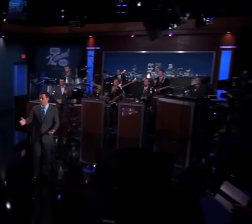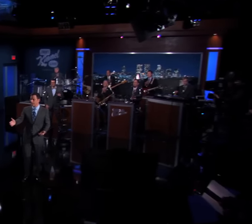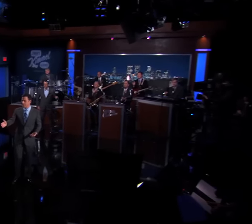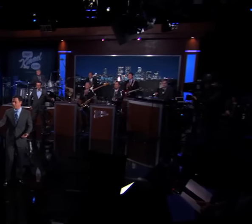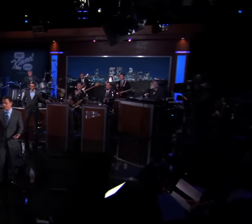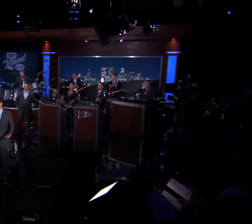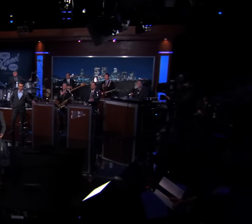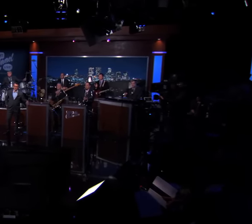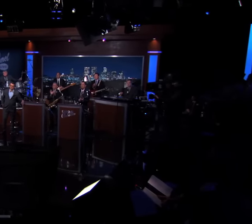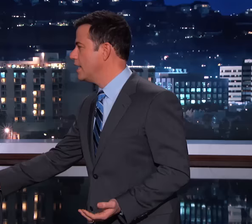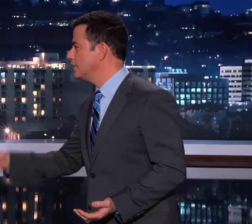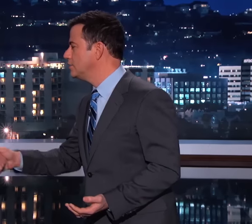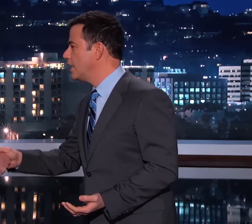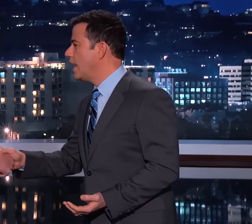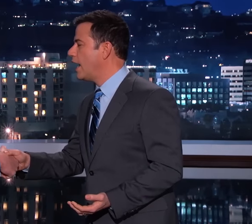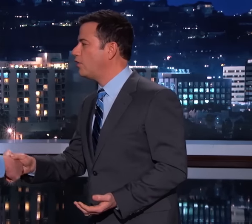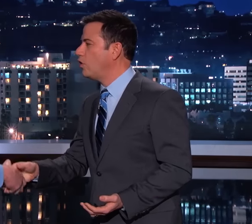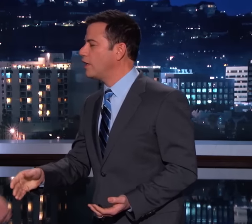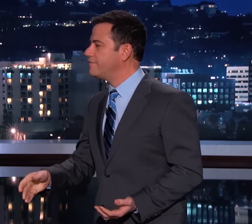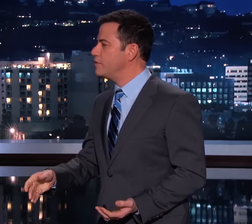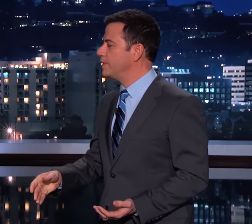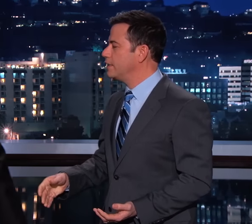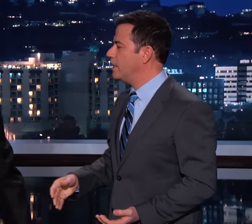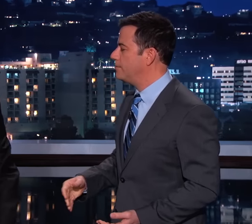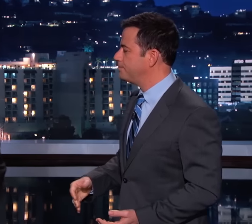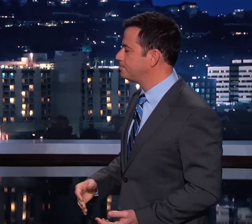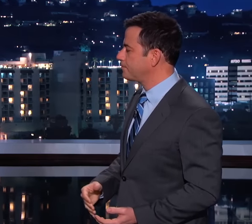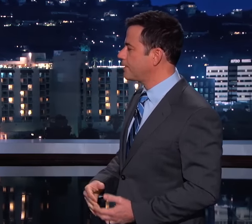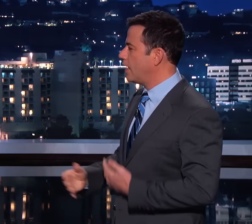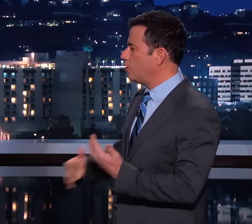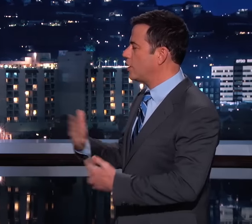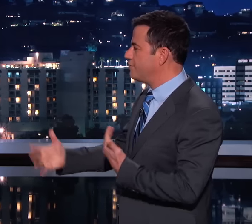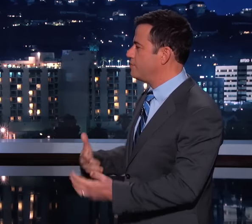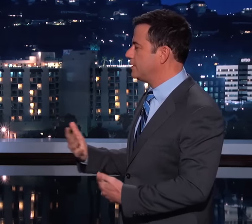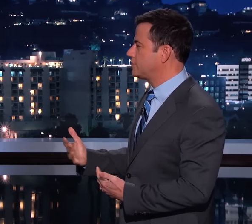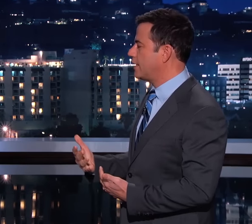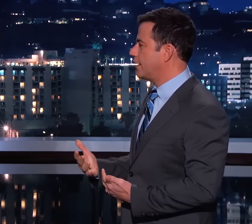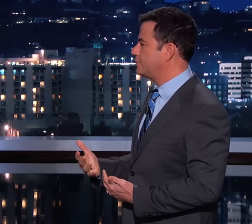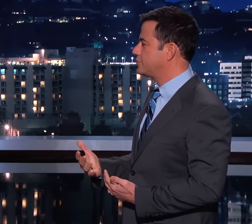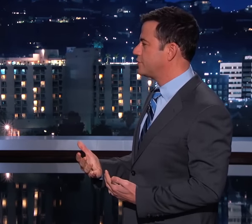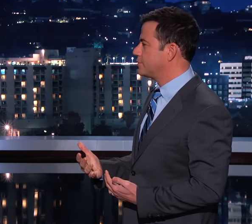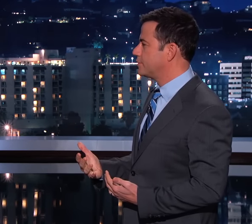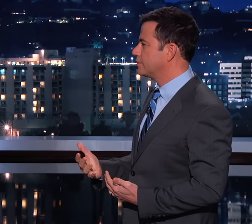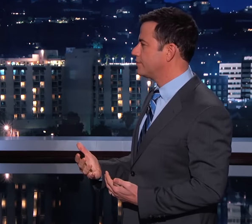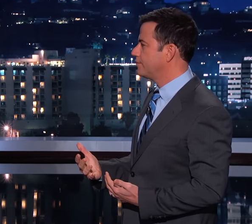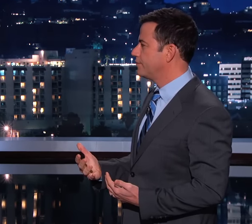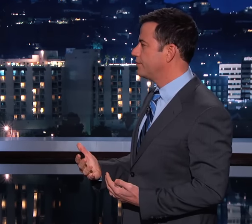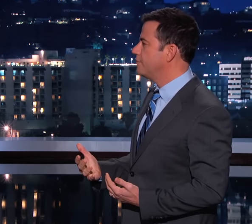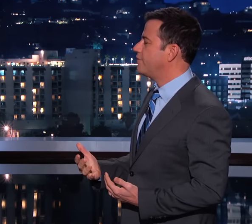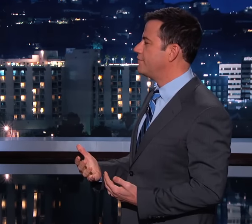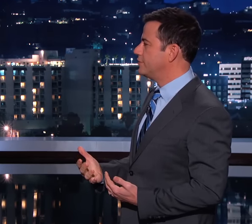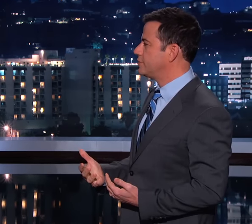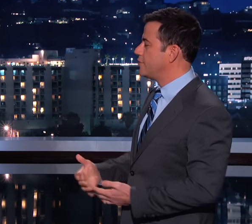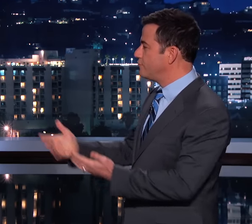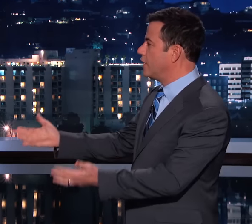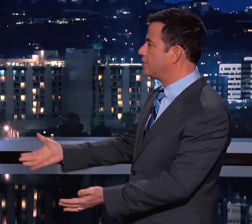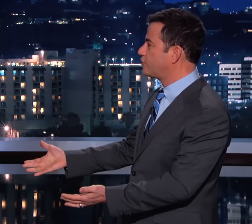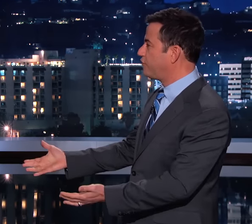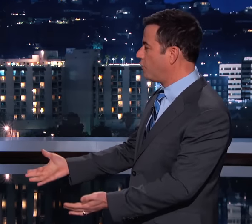Hi, Justin. Hi. How long have you been a sign language interpreter? About five years, professionally. Five years. And you've done this for